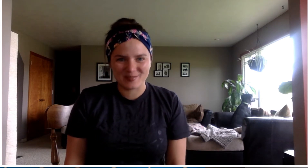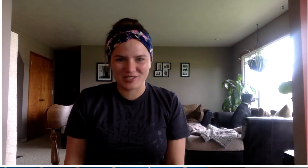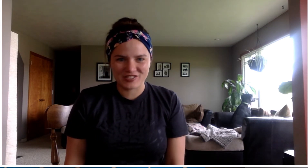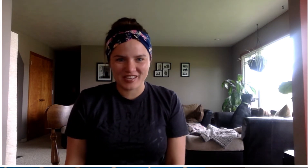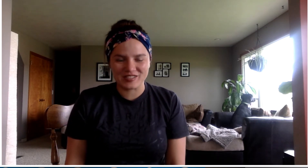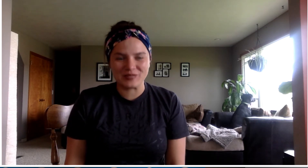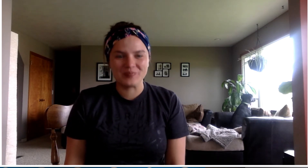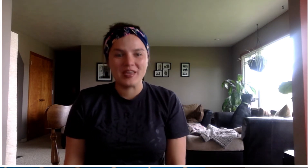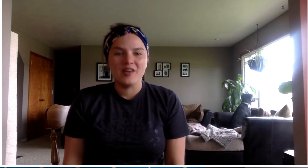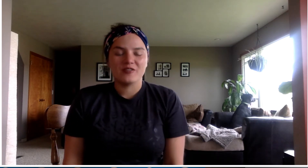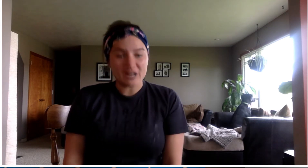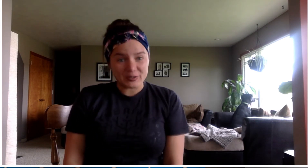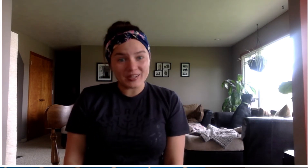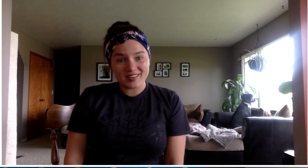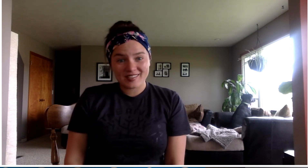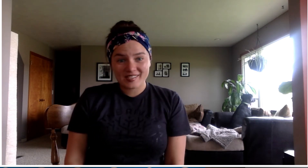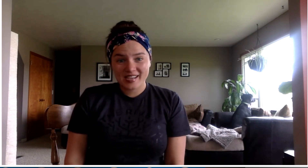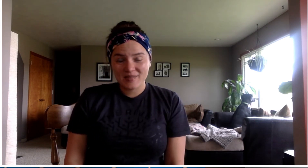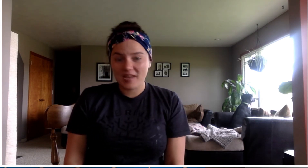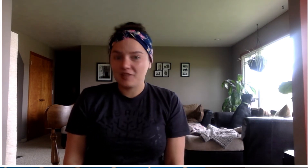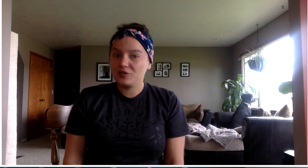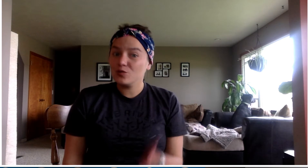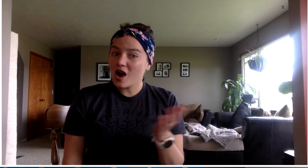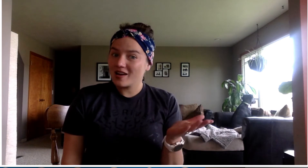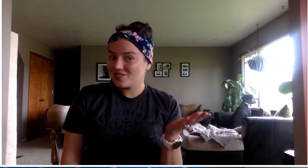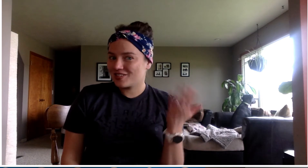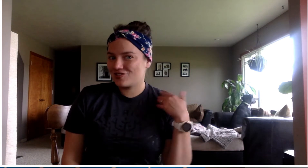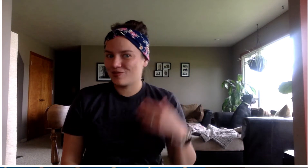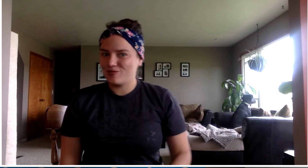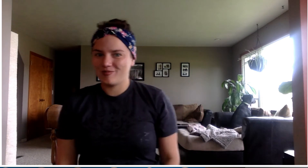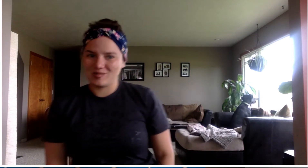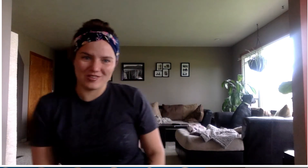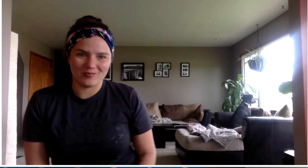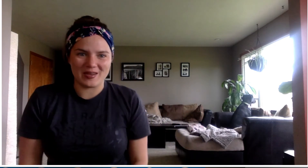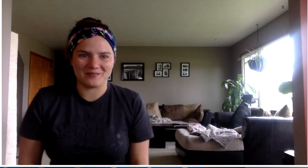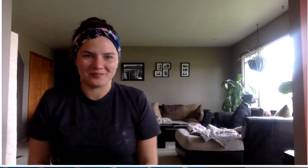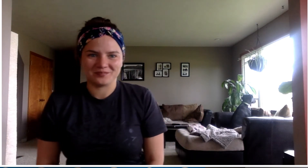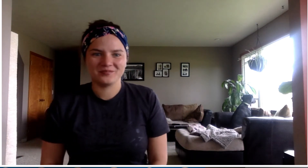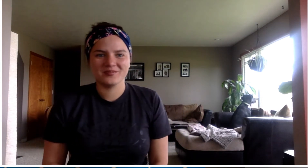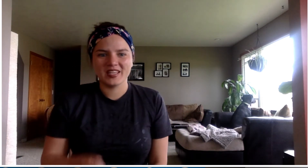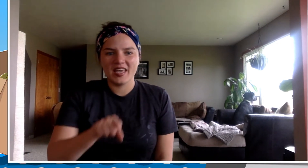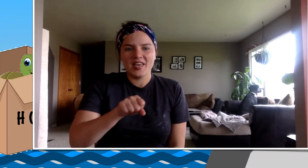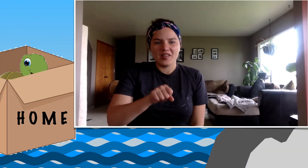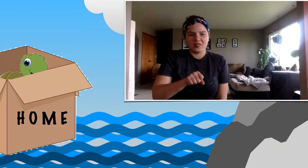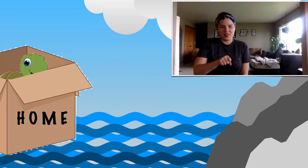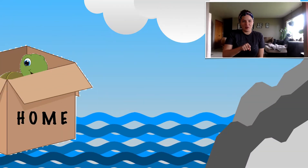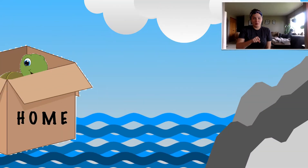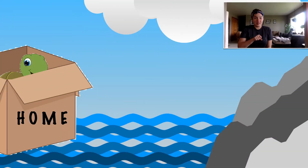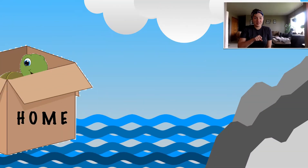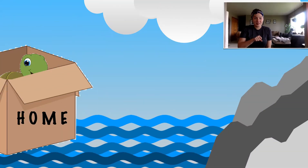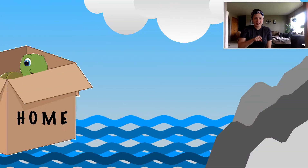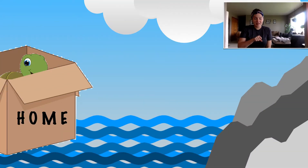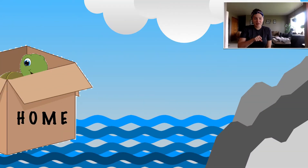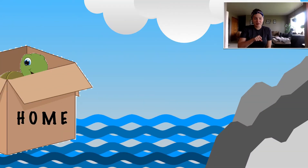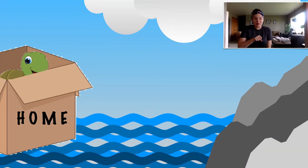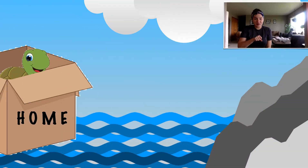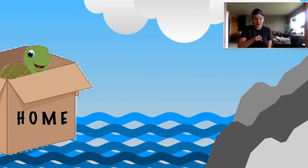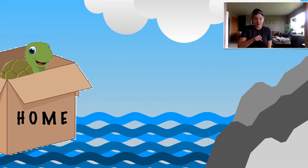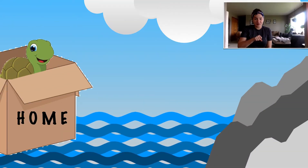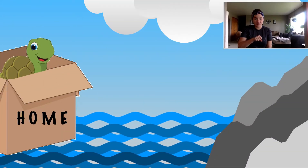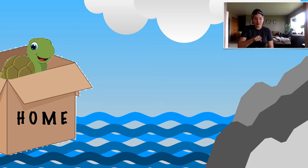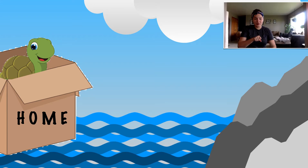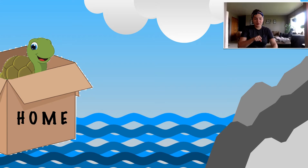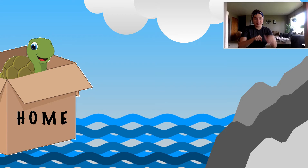love it as much as I do. Follow along this time and if you want you can do the movement with me. There was a little